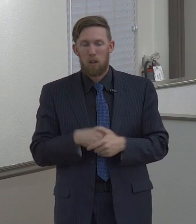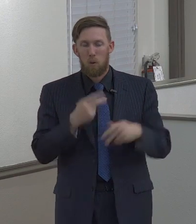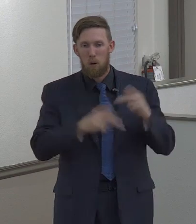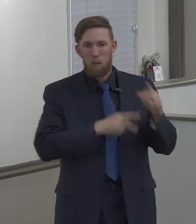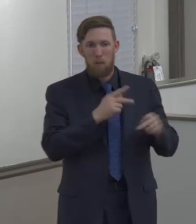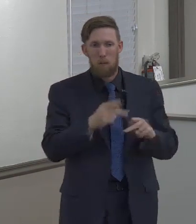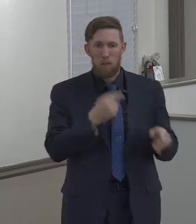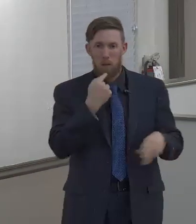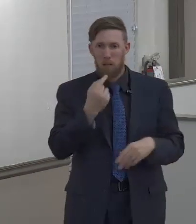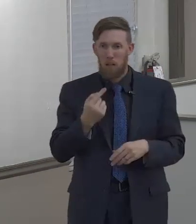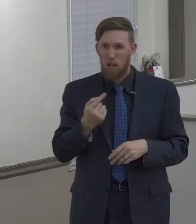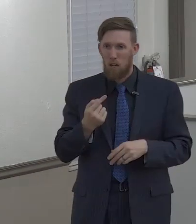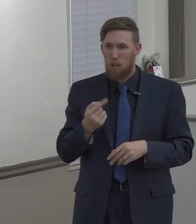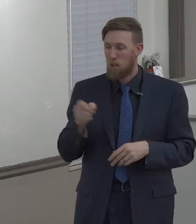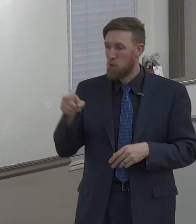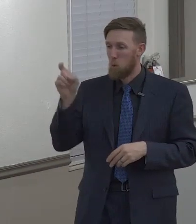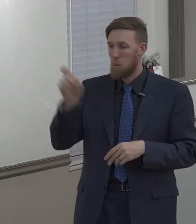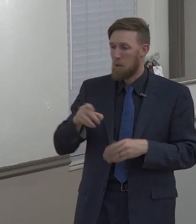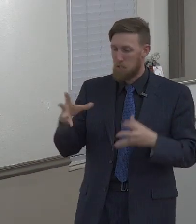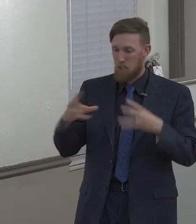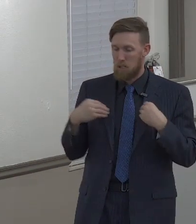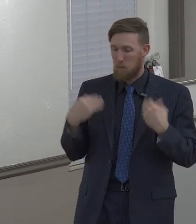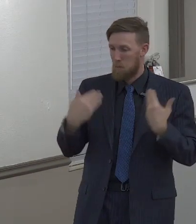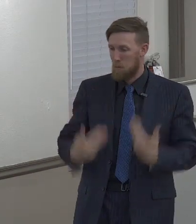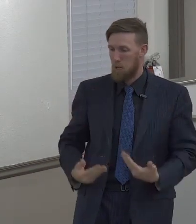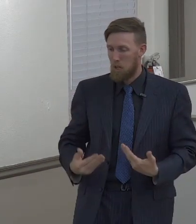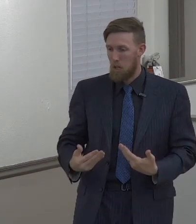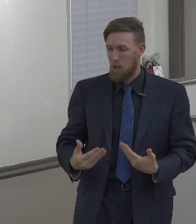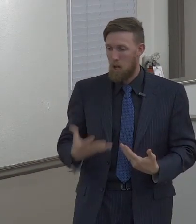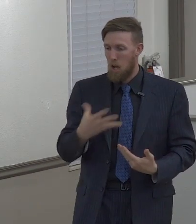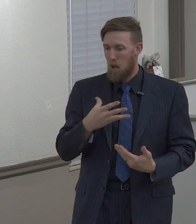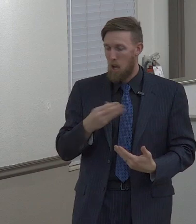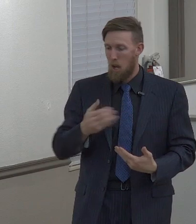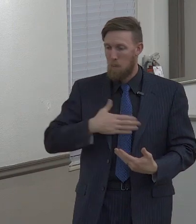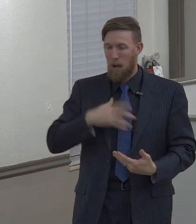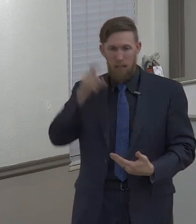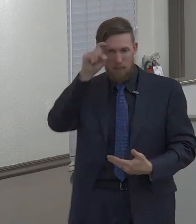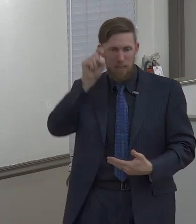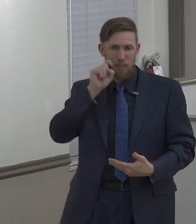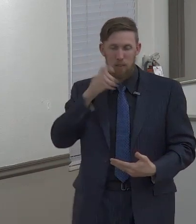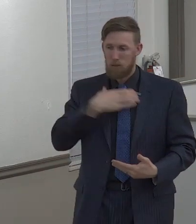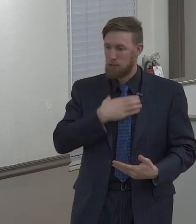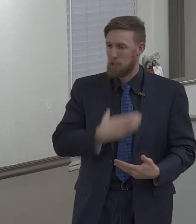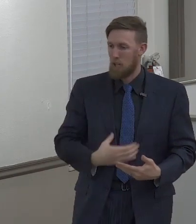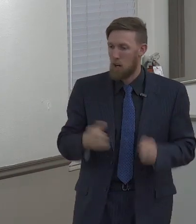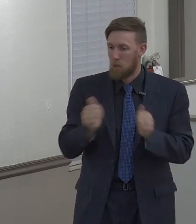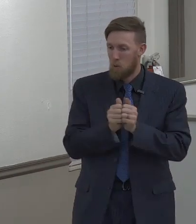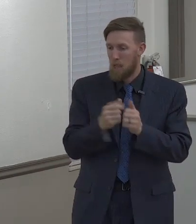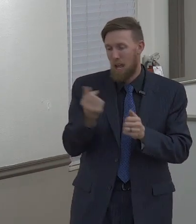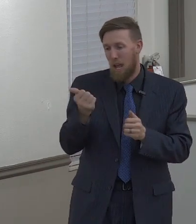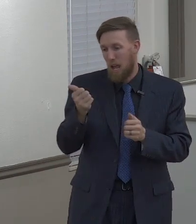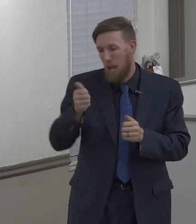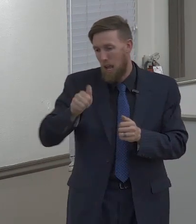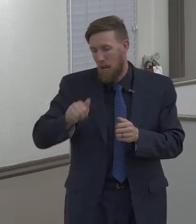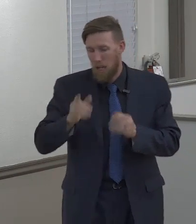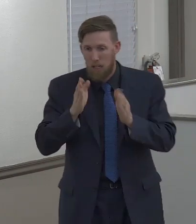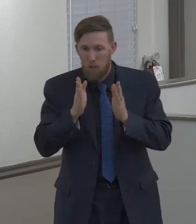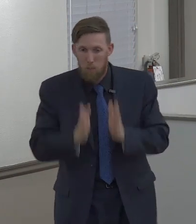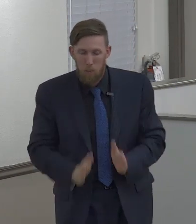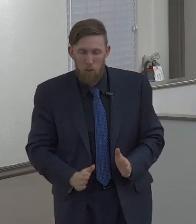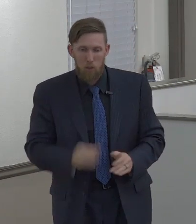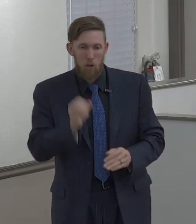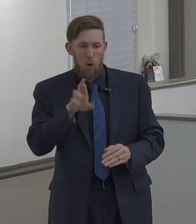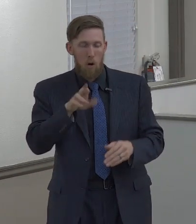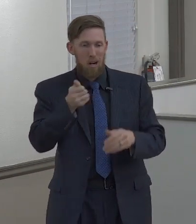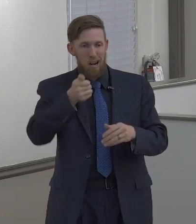anything, then you are rejected. You are the one that is wrong. We